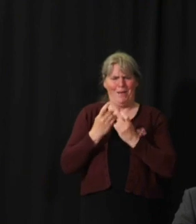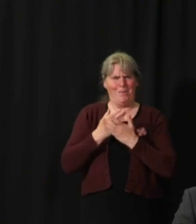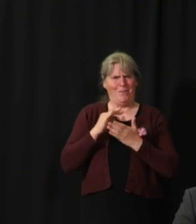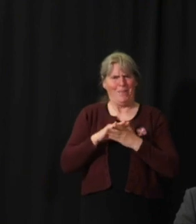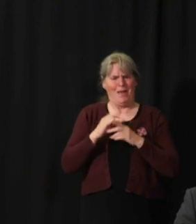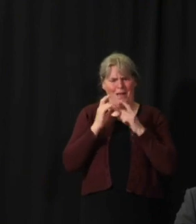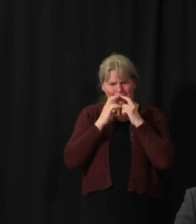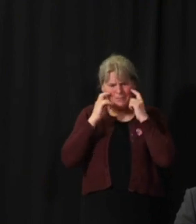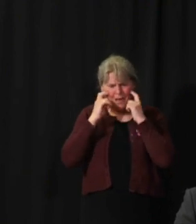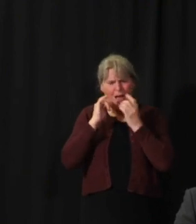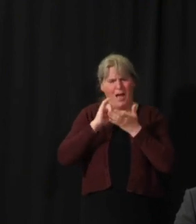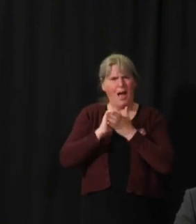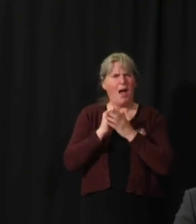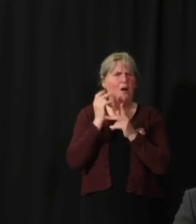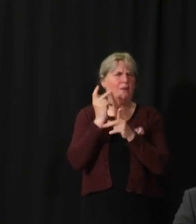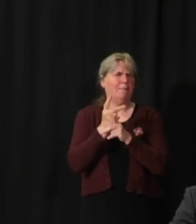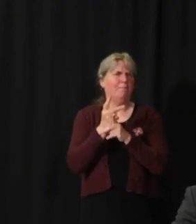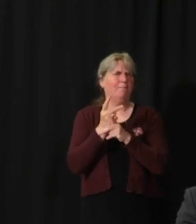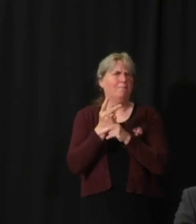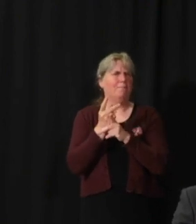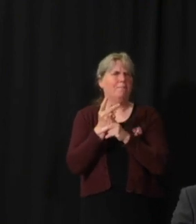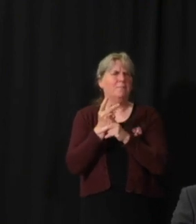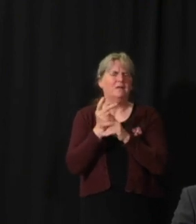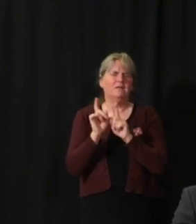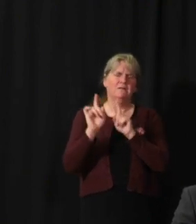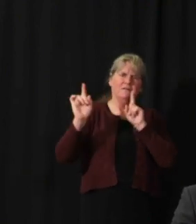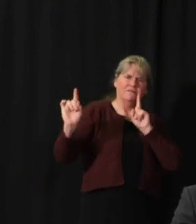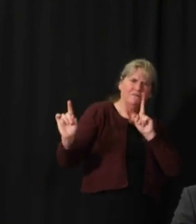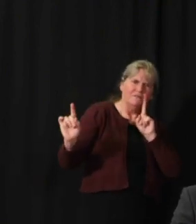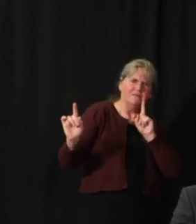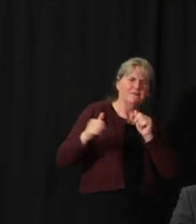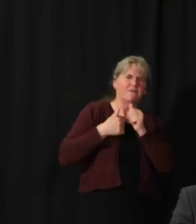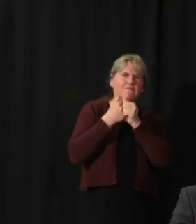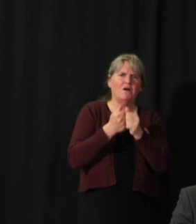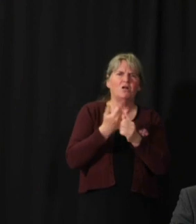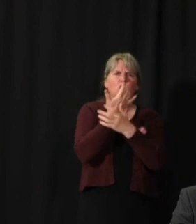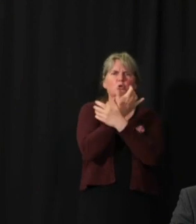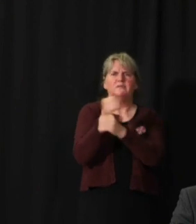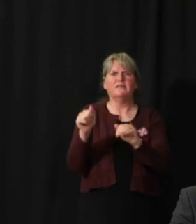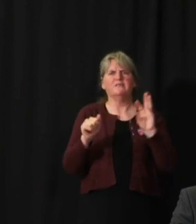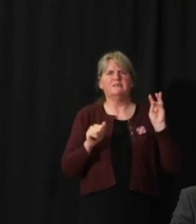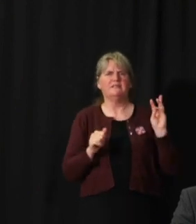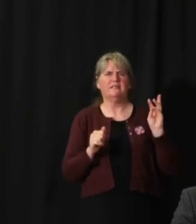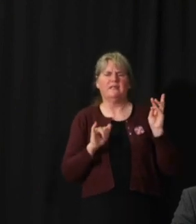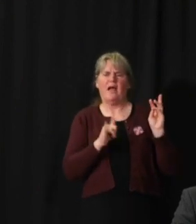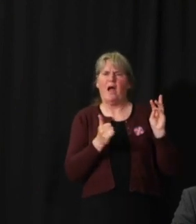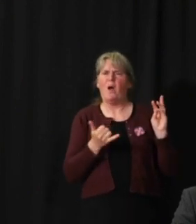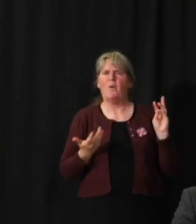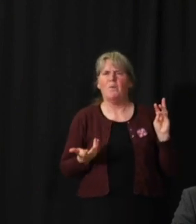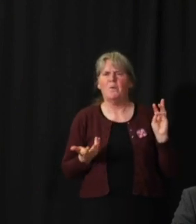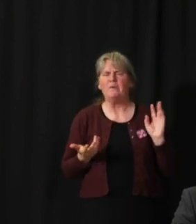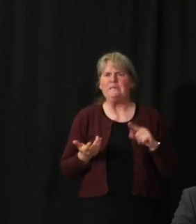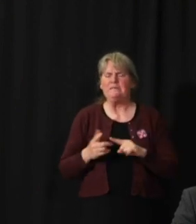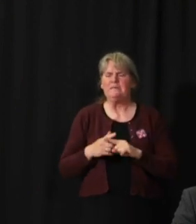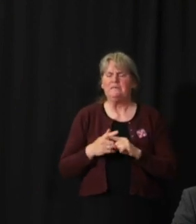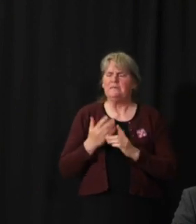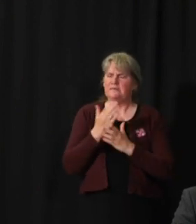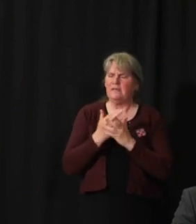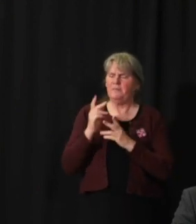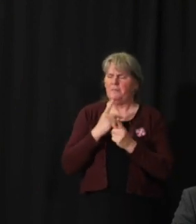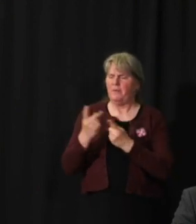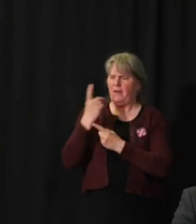keep maintaining physical distancing and following those public health measures. there's been some questions recently around